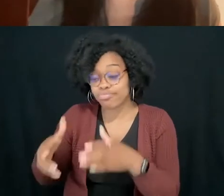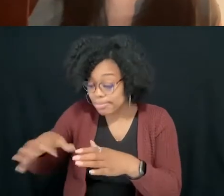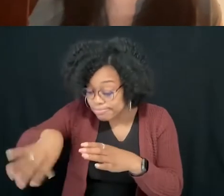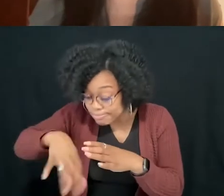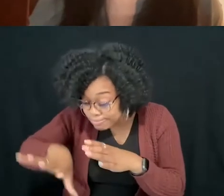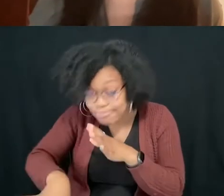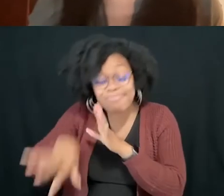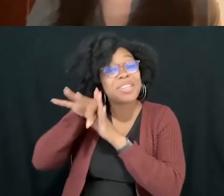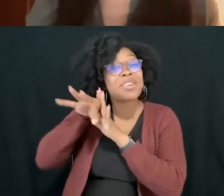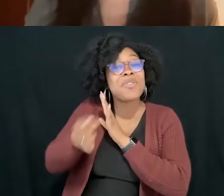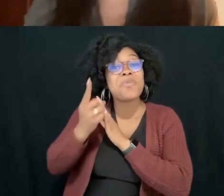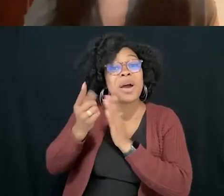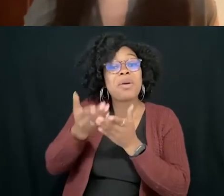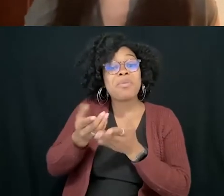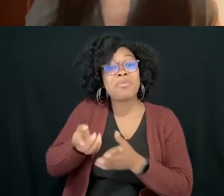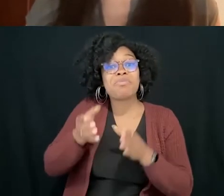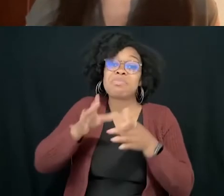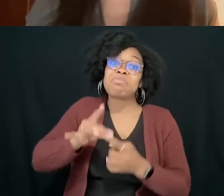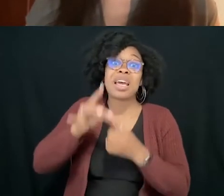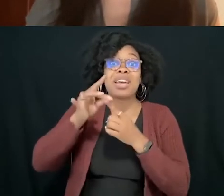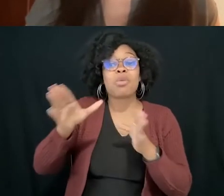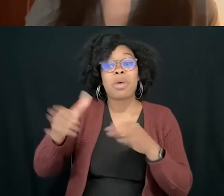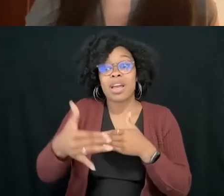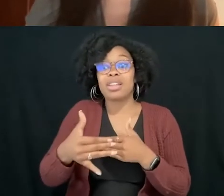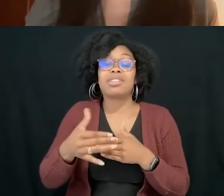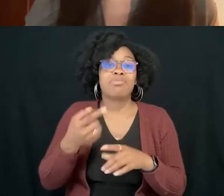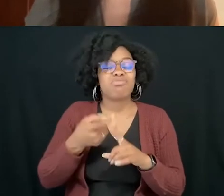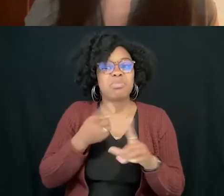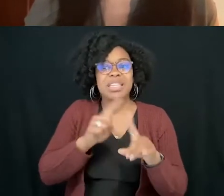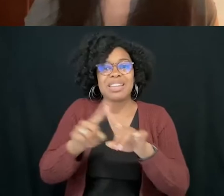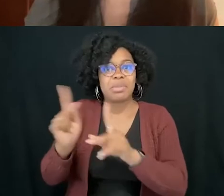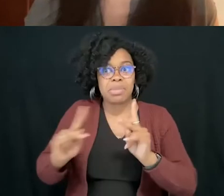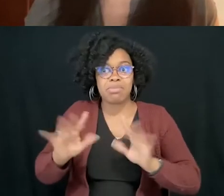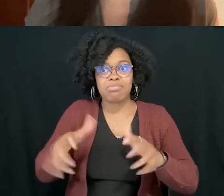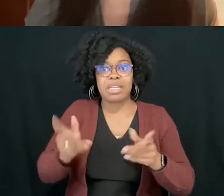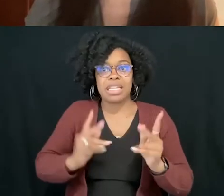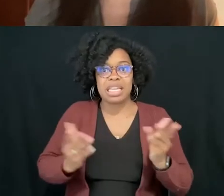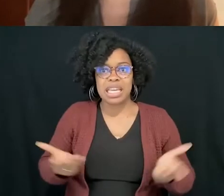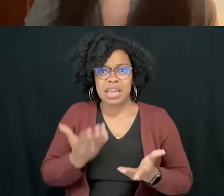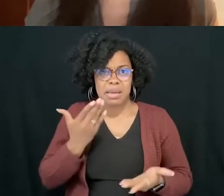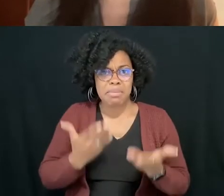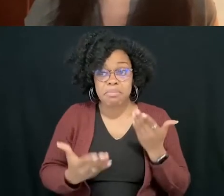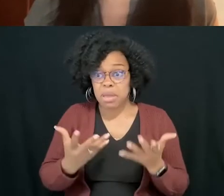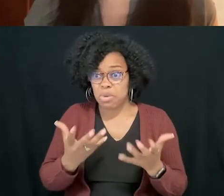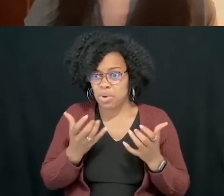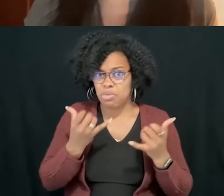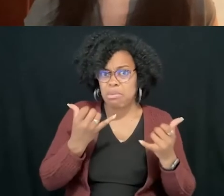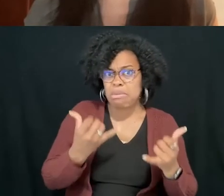package from Corey among attendees who are gathered here. Should we do you want to do that now? Or do you want to do that at the